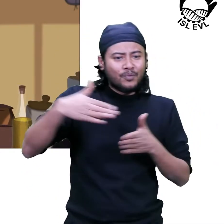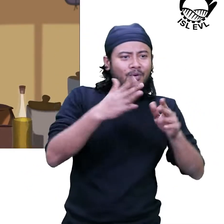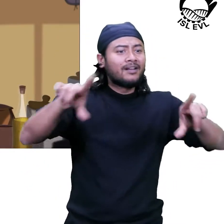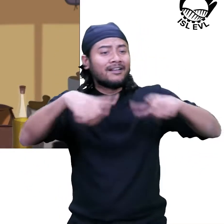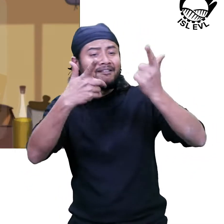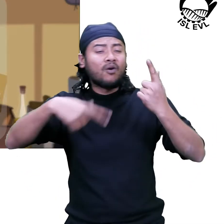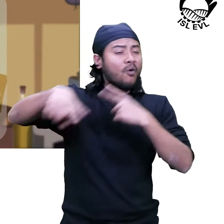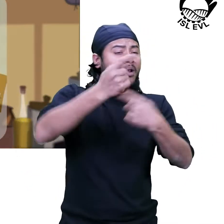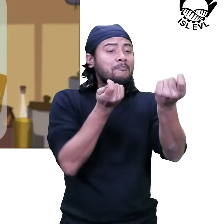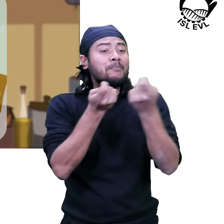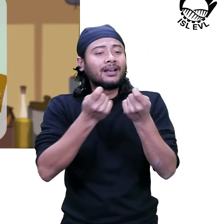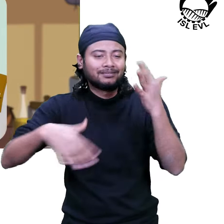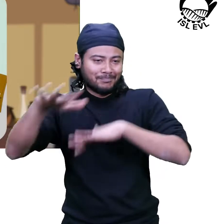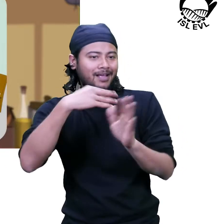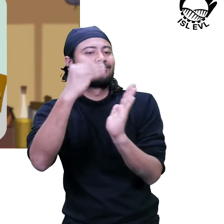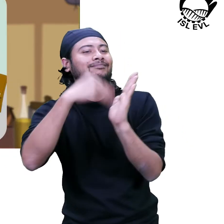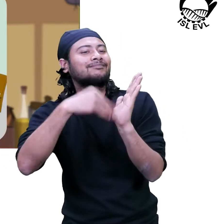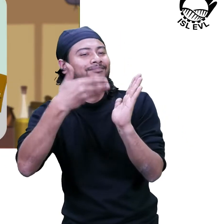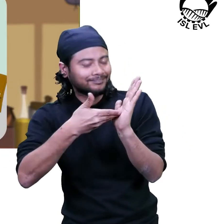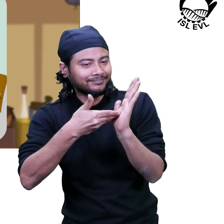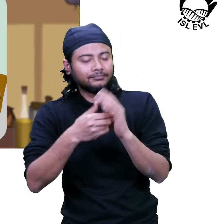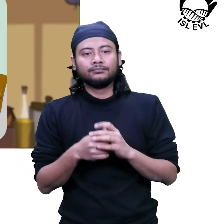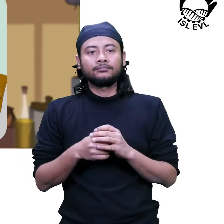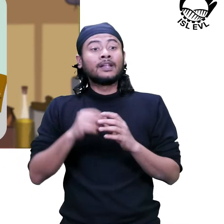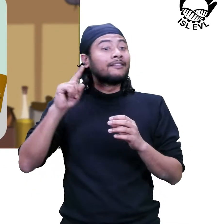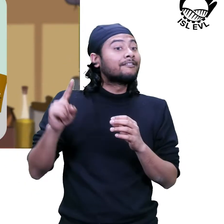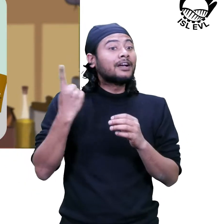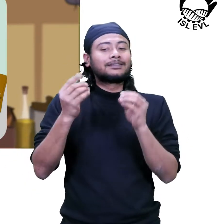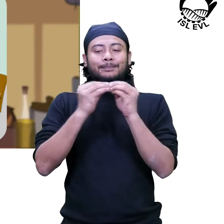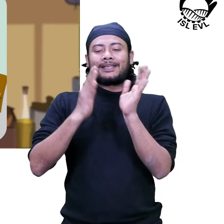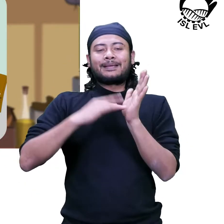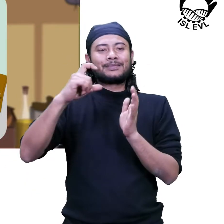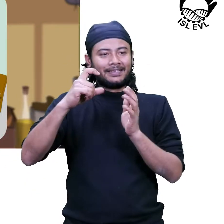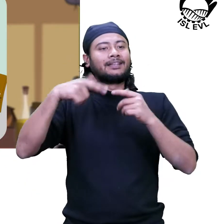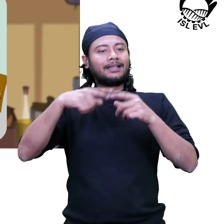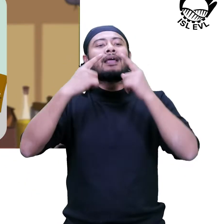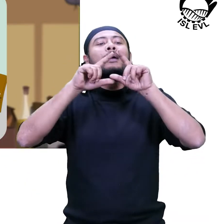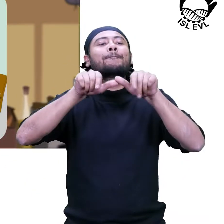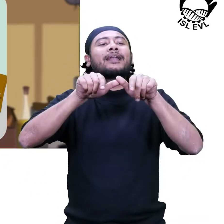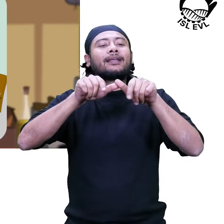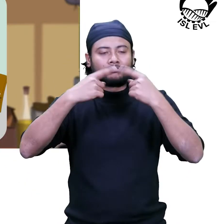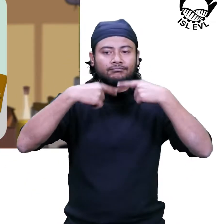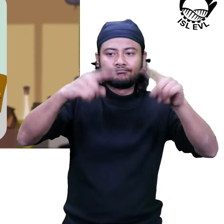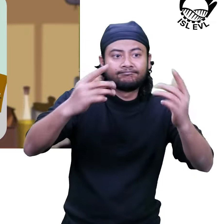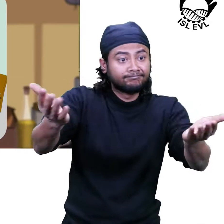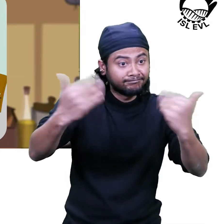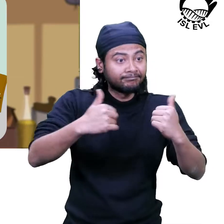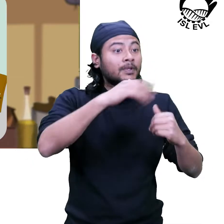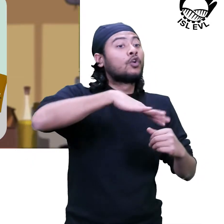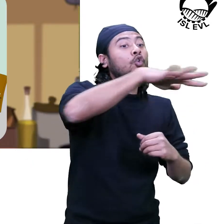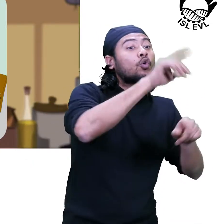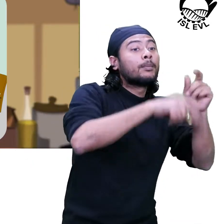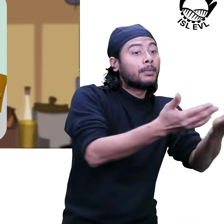the preparation of this document, the BMC has a meeting with local people and technical support